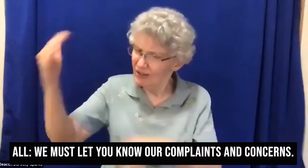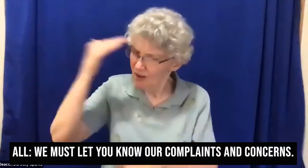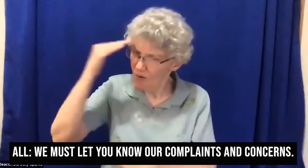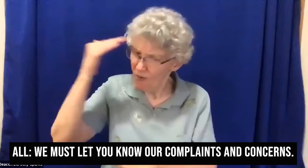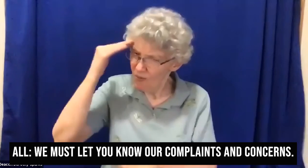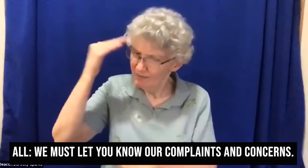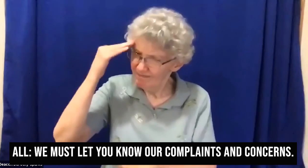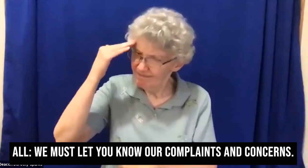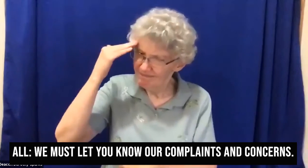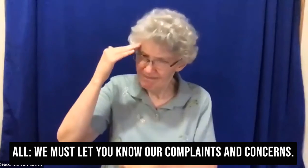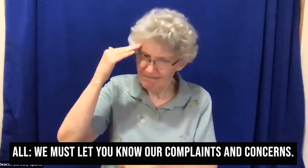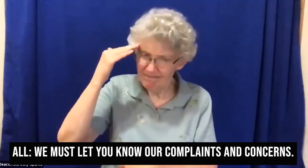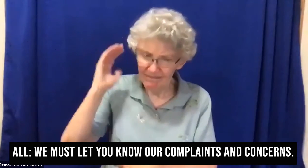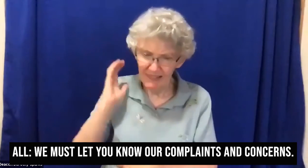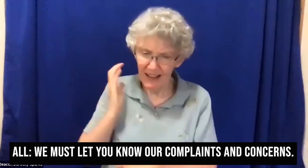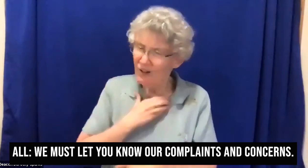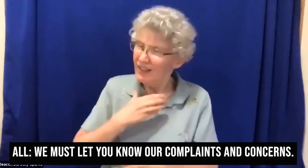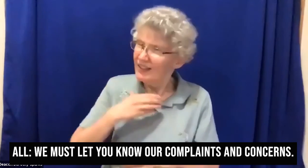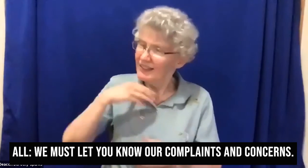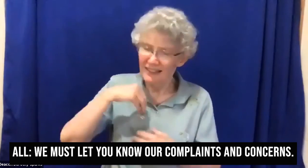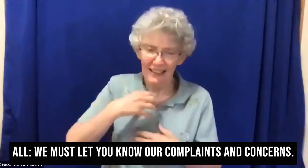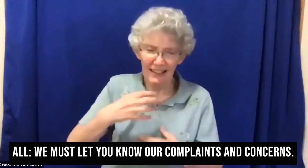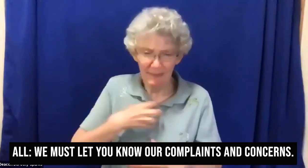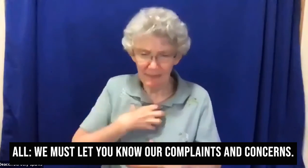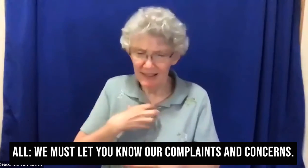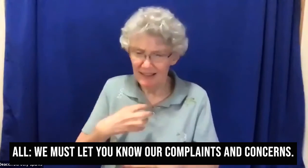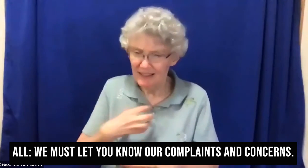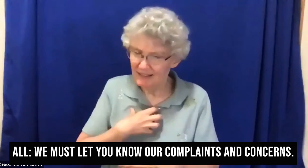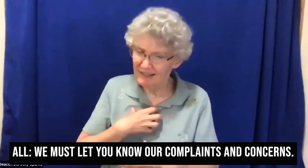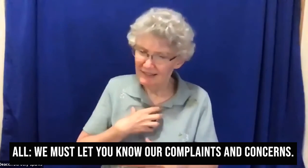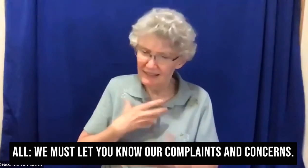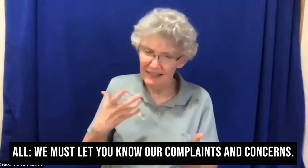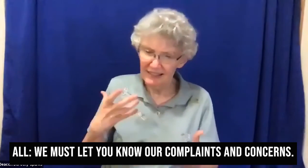we must let you know our complaints and our concerns